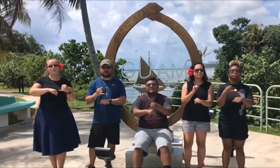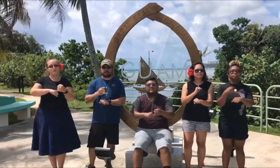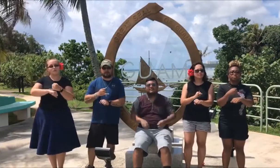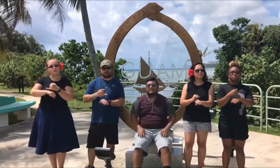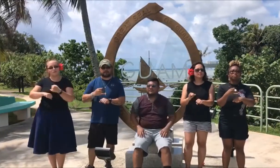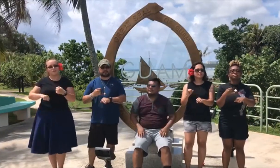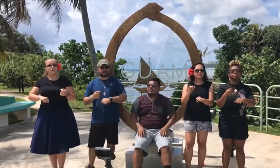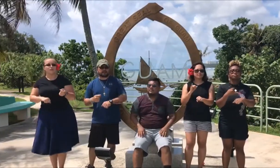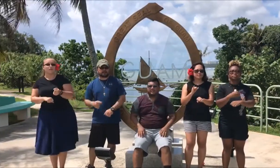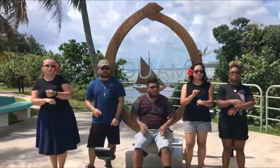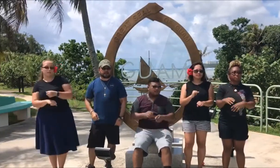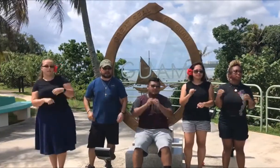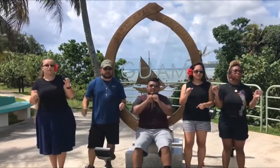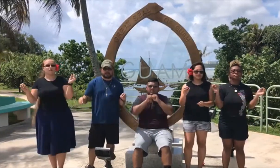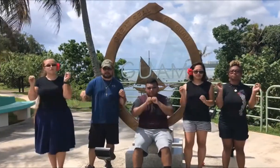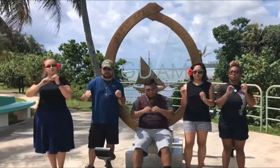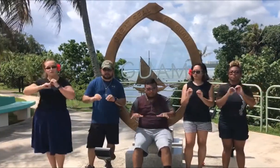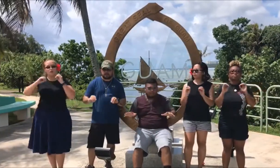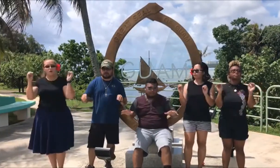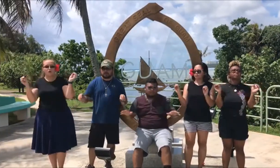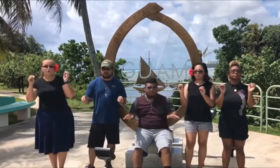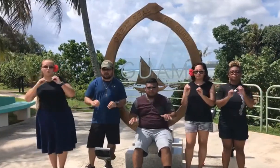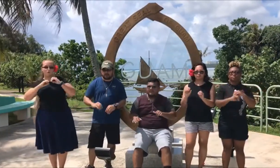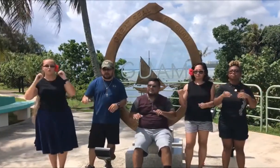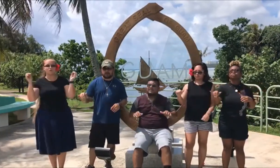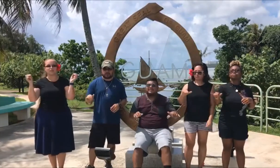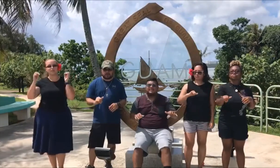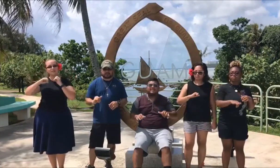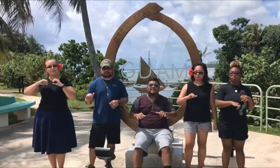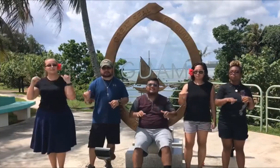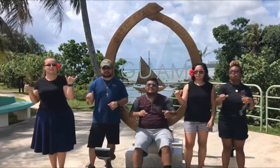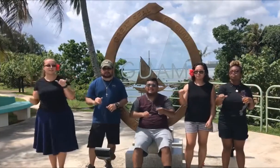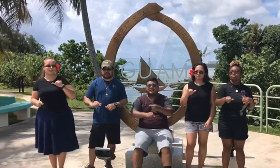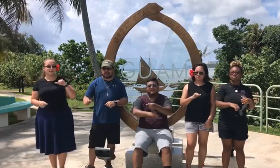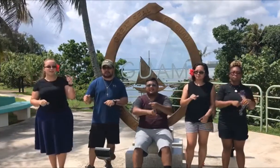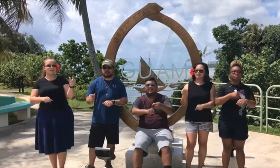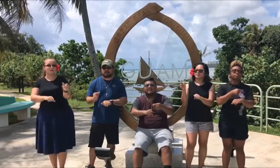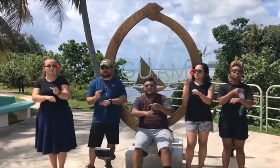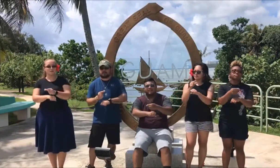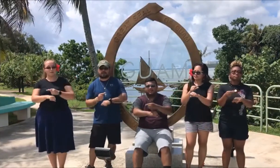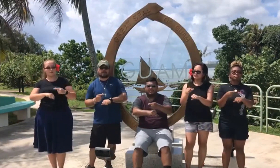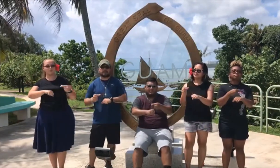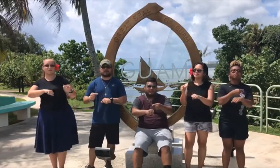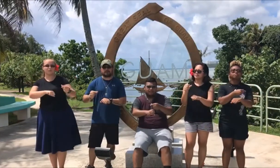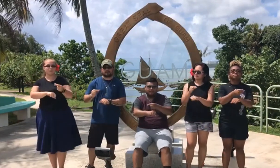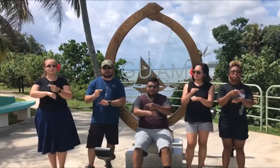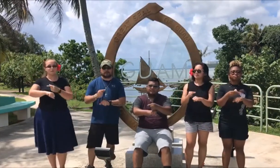If there's no place like home